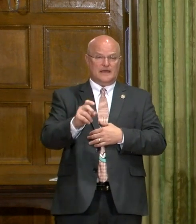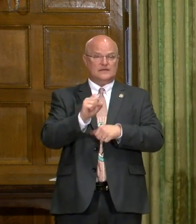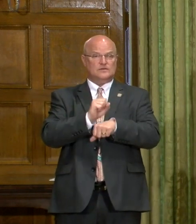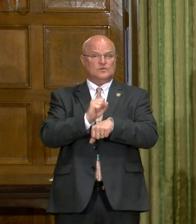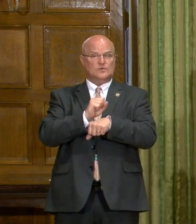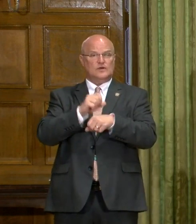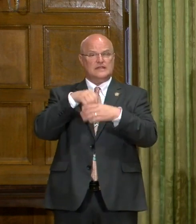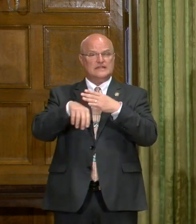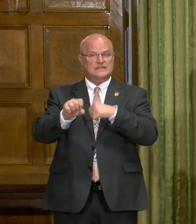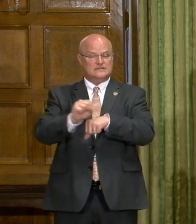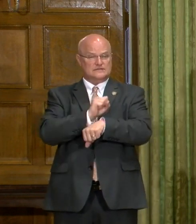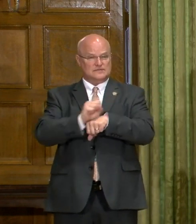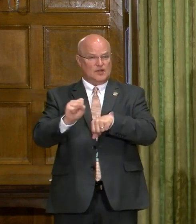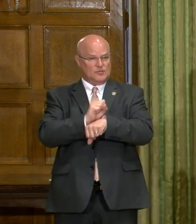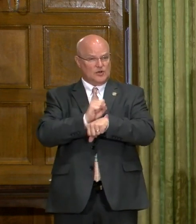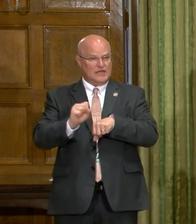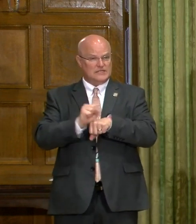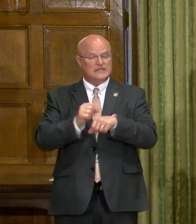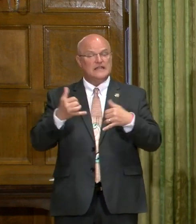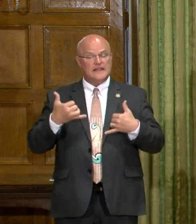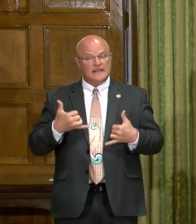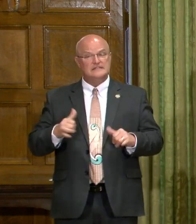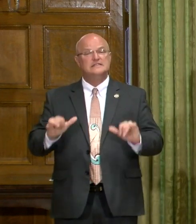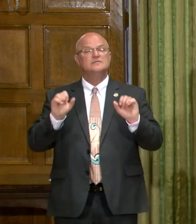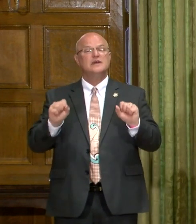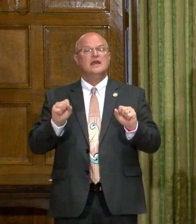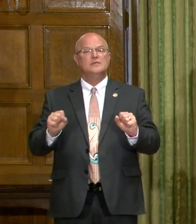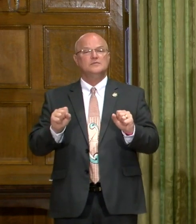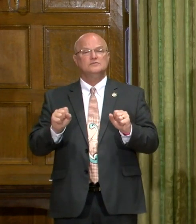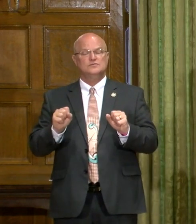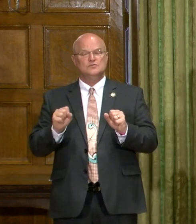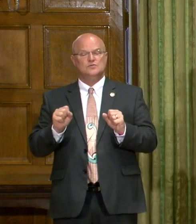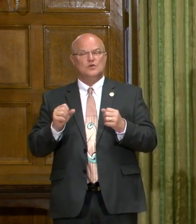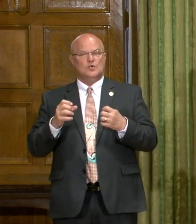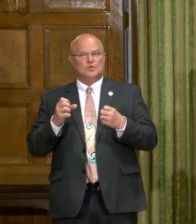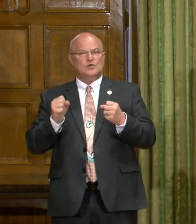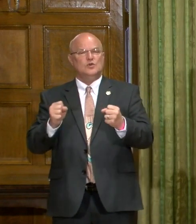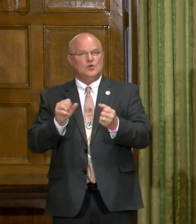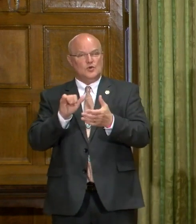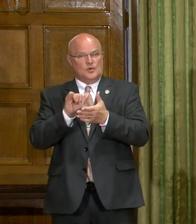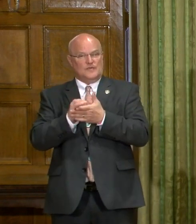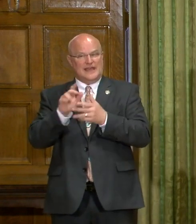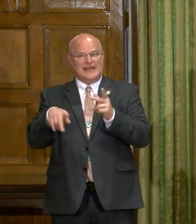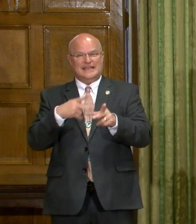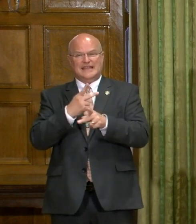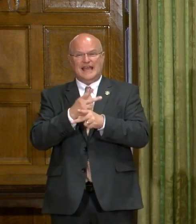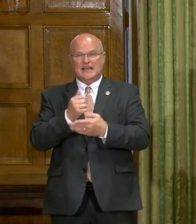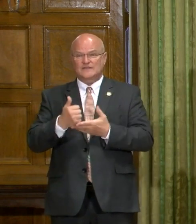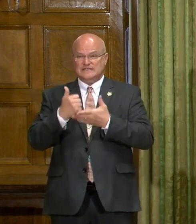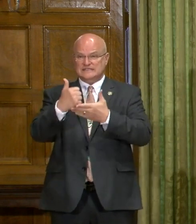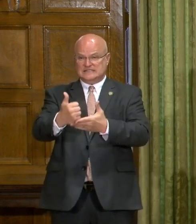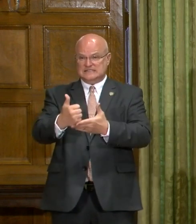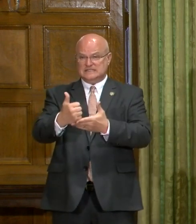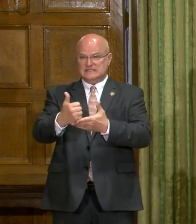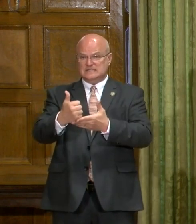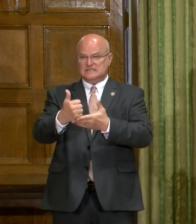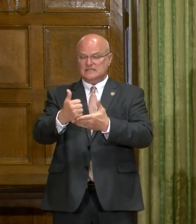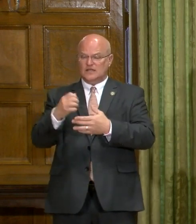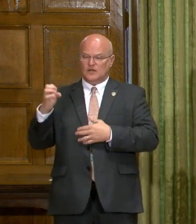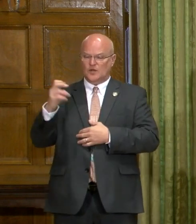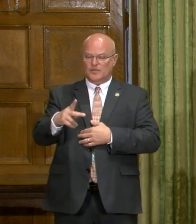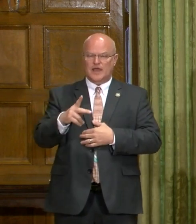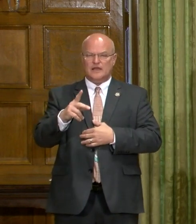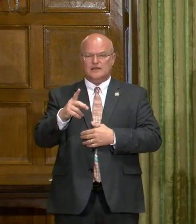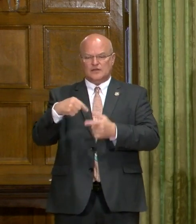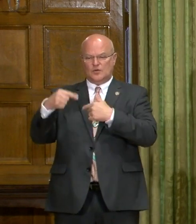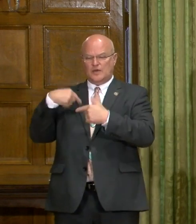into operation, they'll still be able to recoup that kind of assistance going back